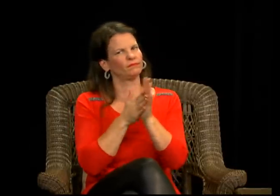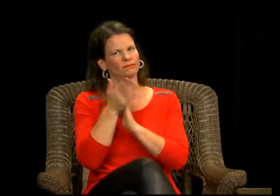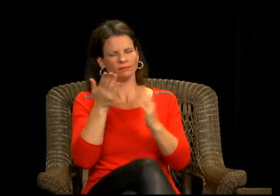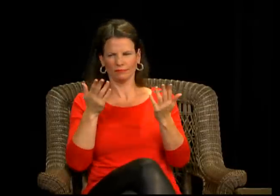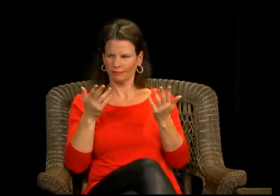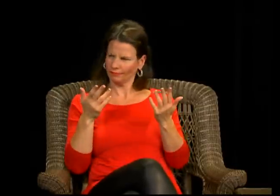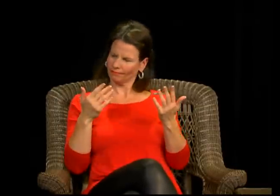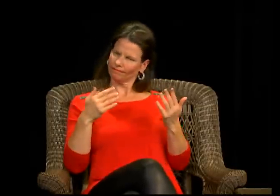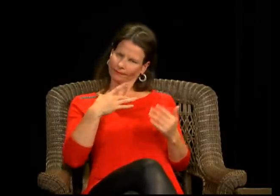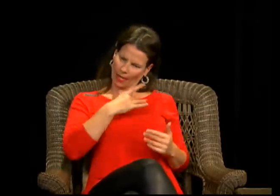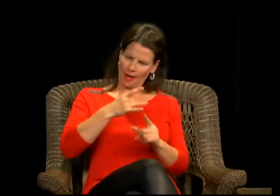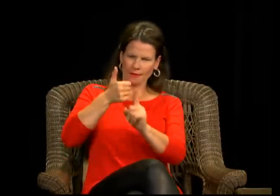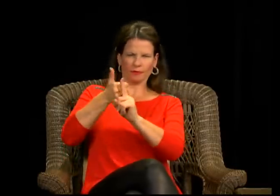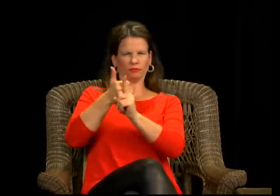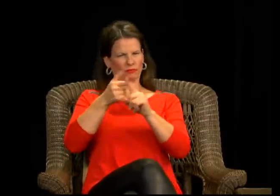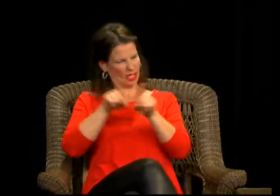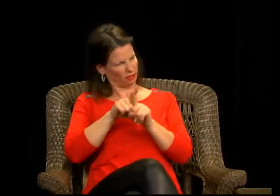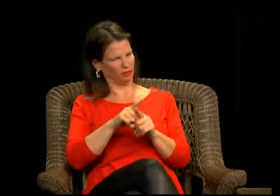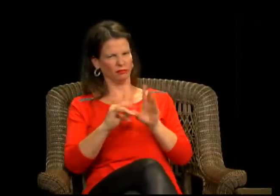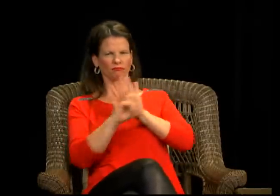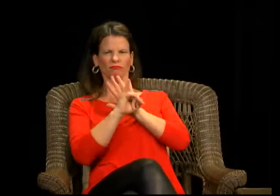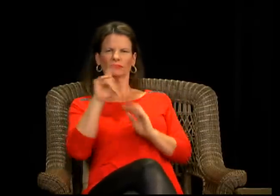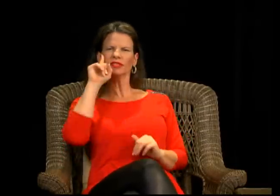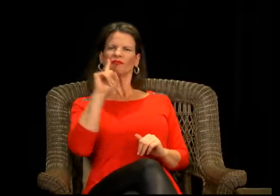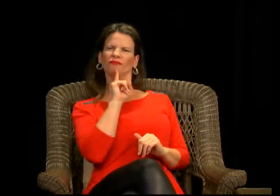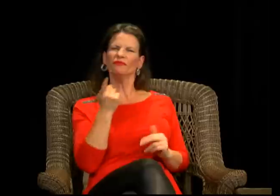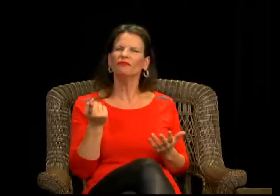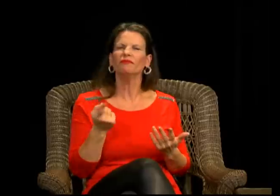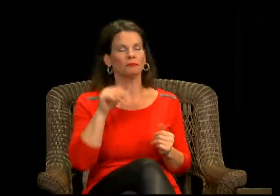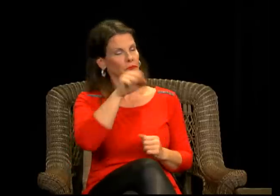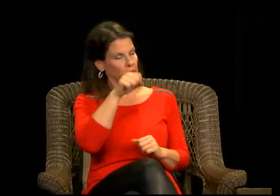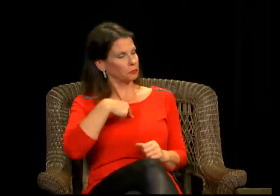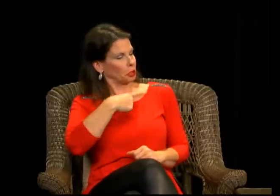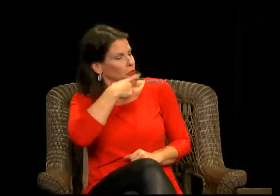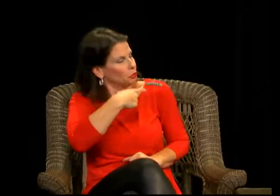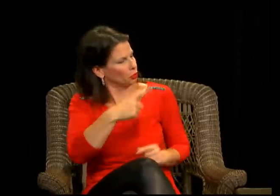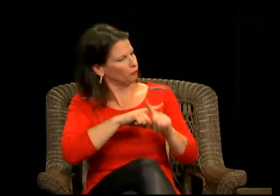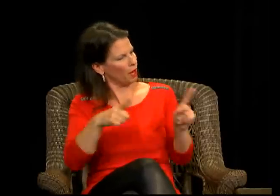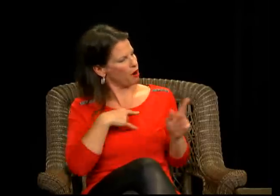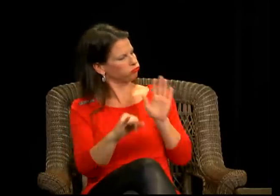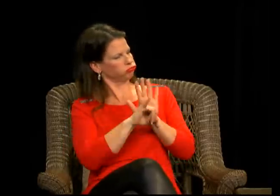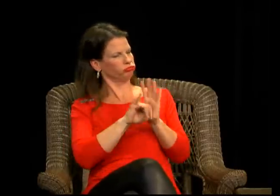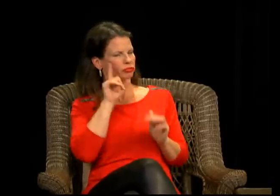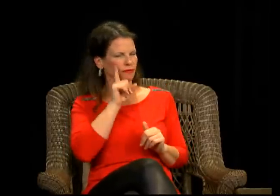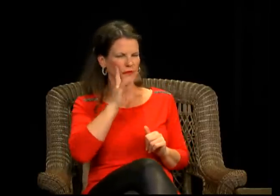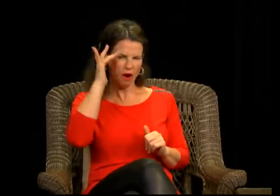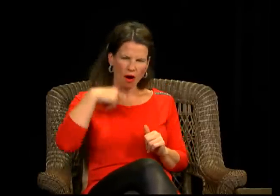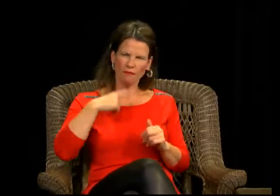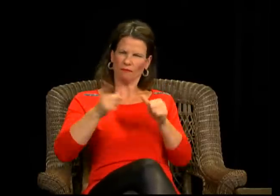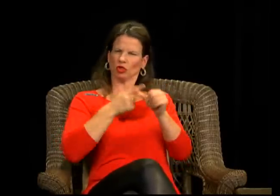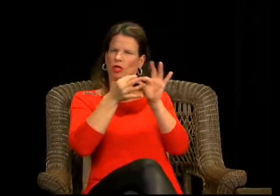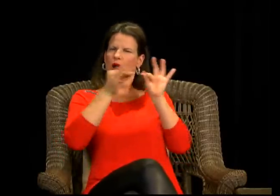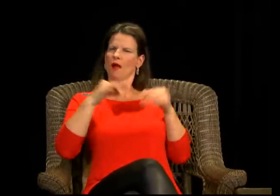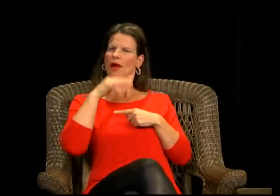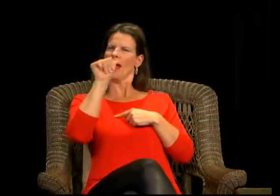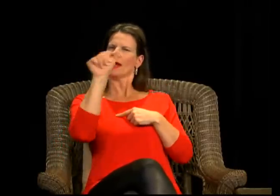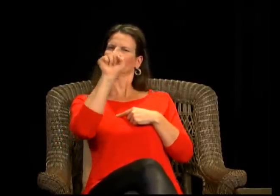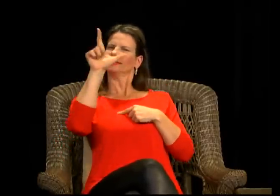you know, really working hard. He feels that he is deaf, even though he can hear, he just identifies